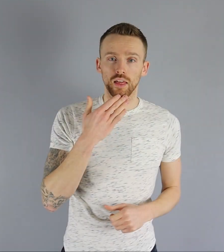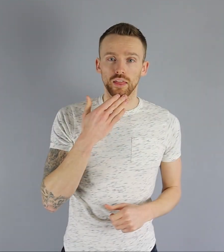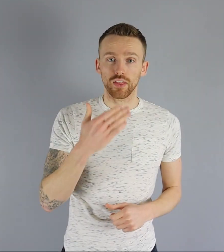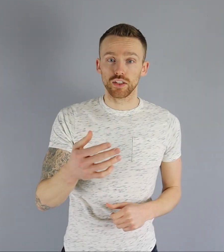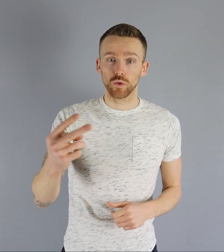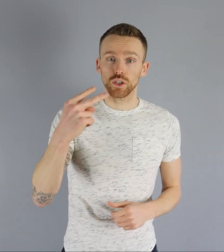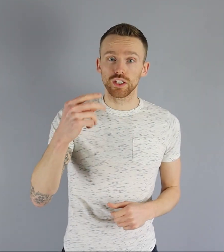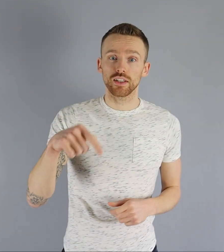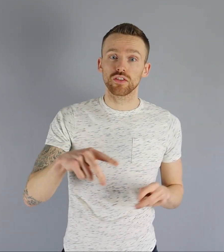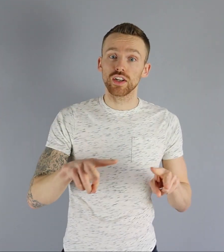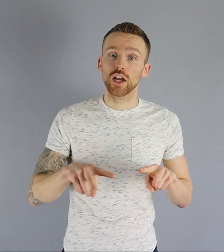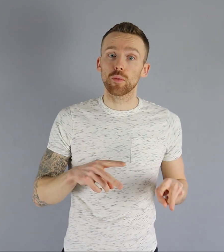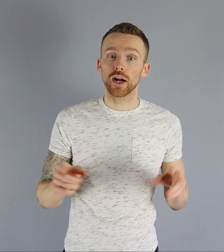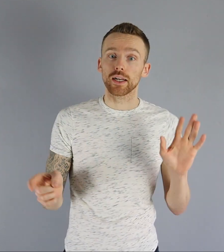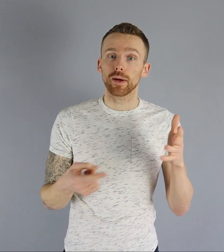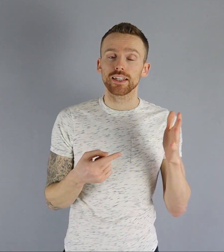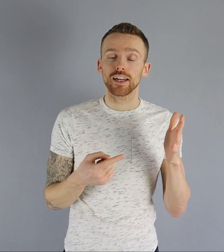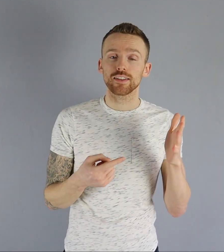Thanks for watching this video by commanding hands.